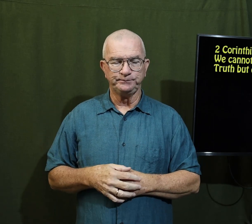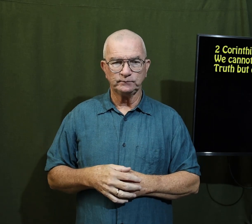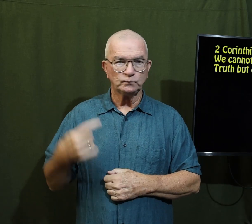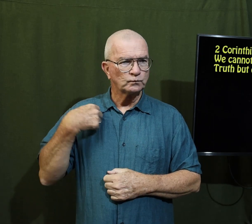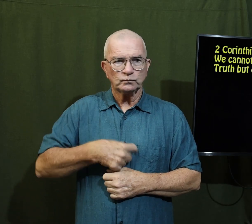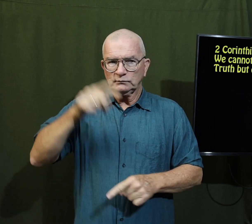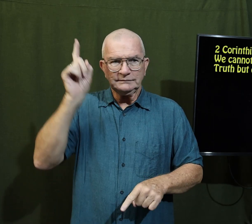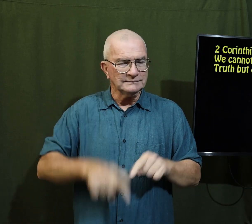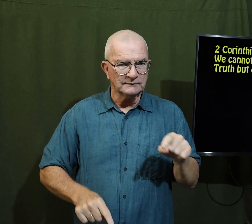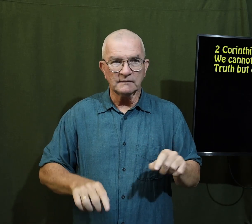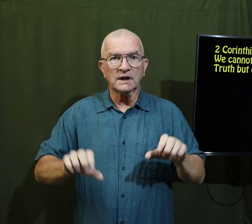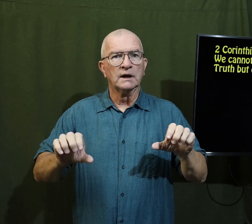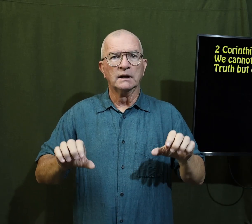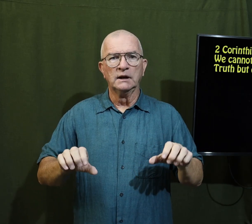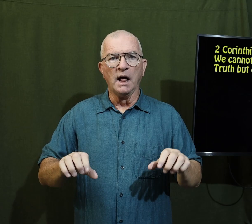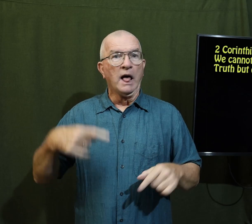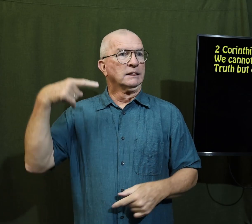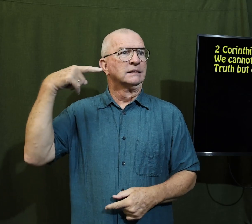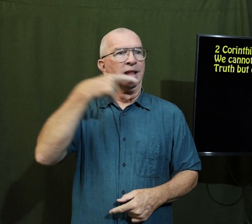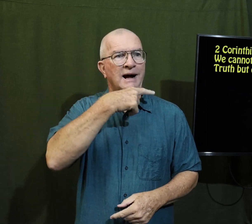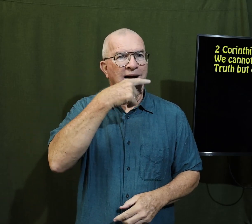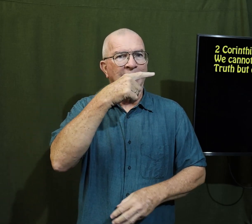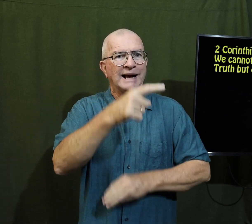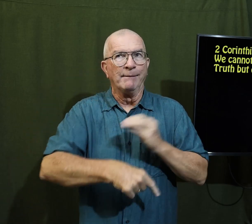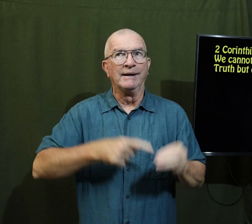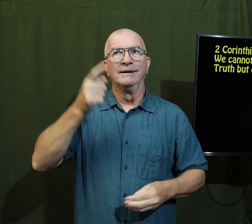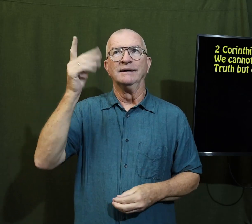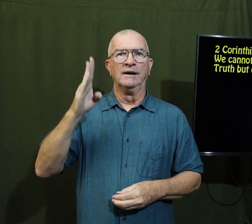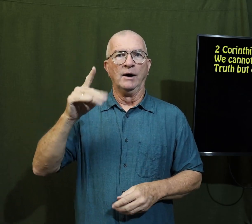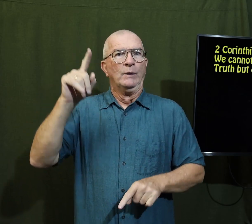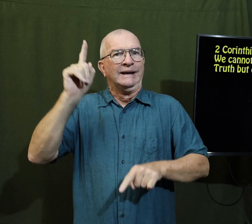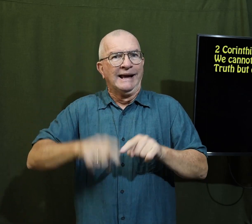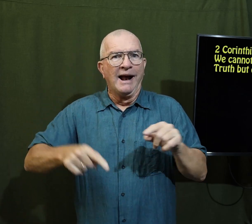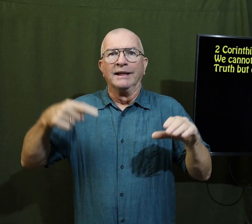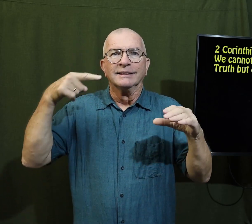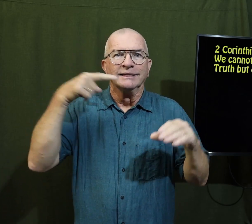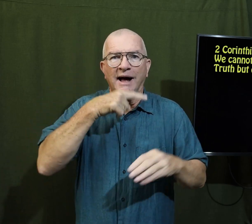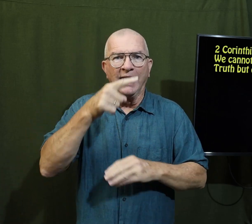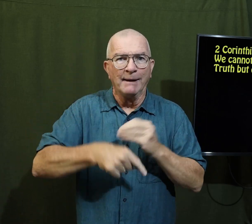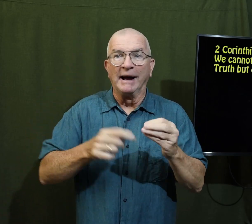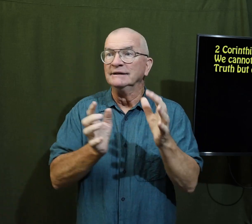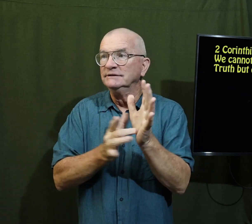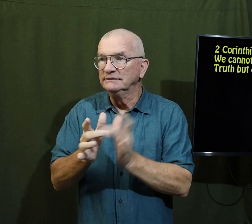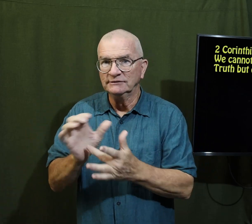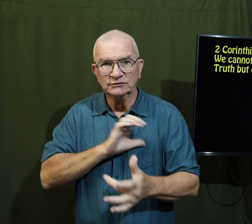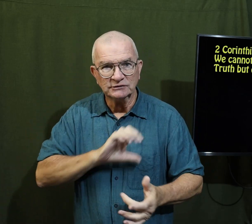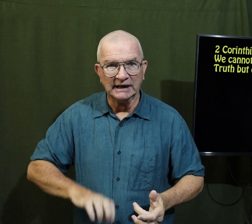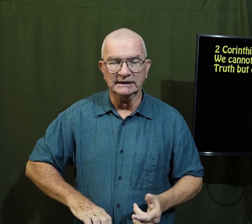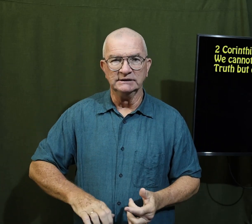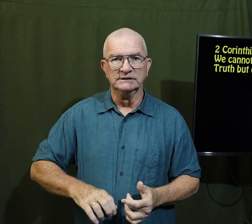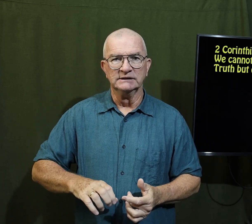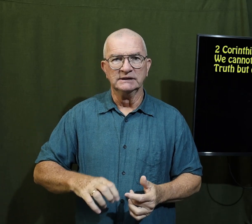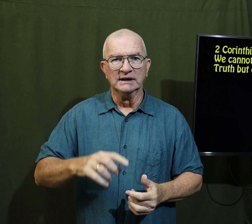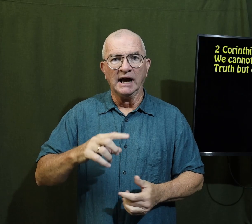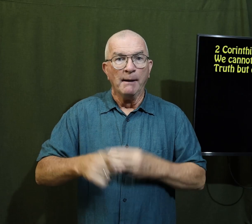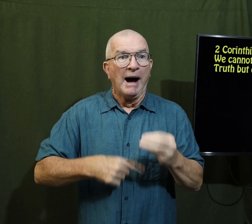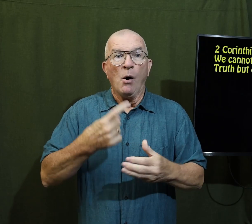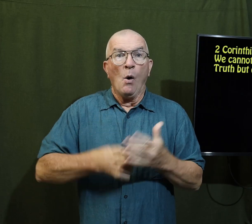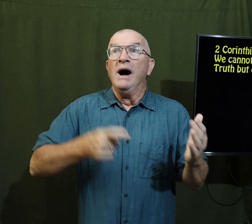Paul is saying we can't lie about God we can't lie about Jesus Christ